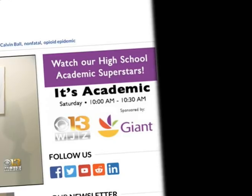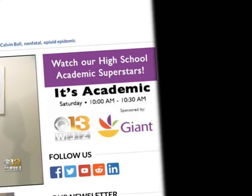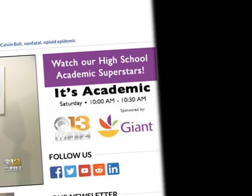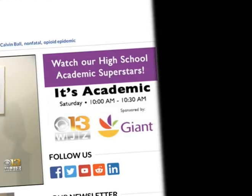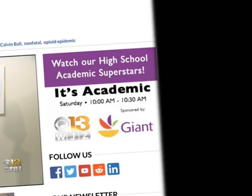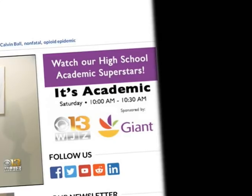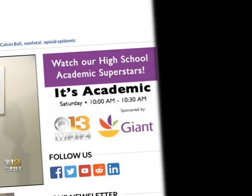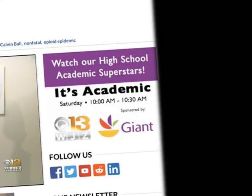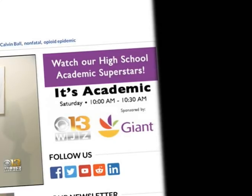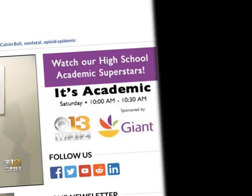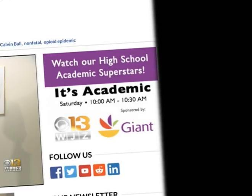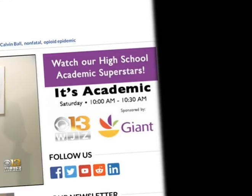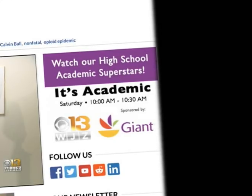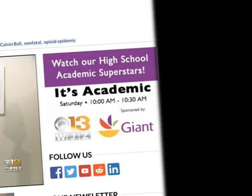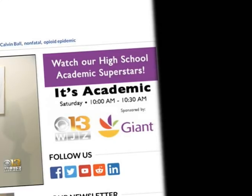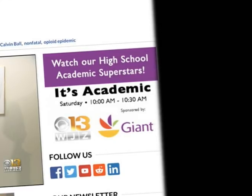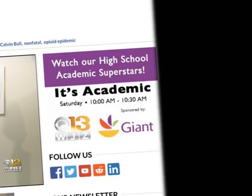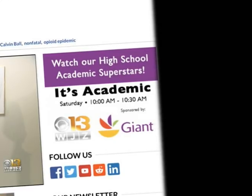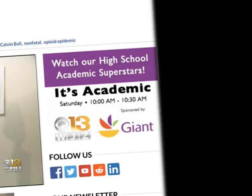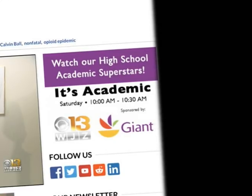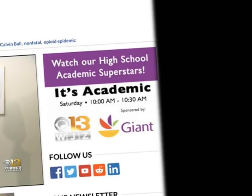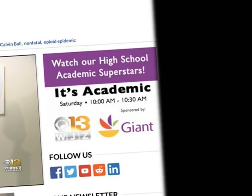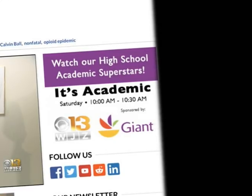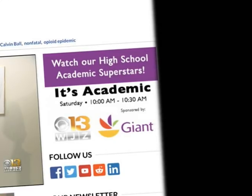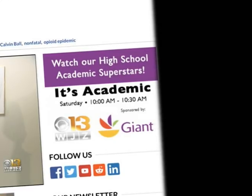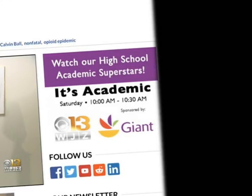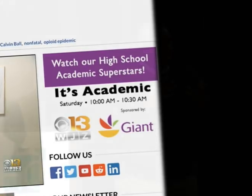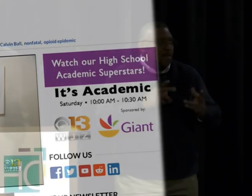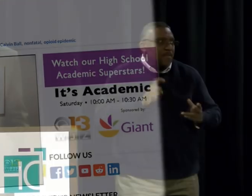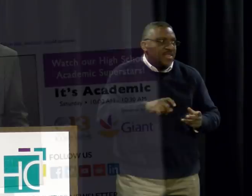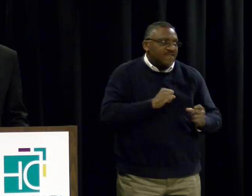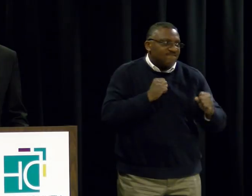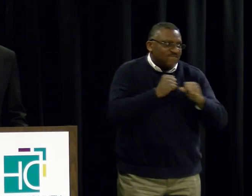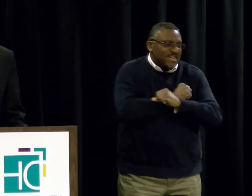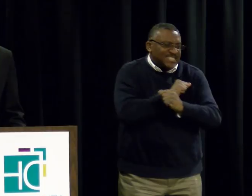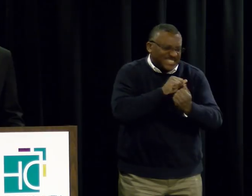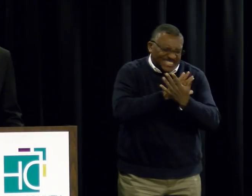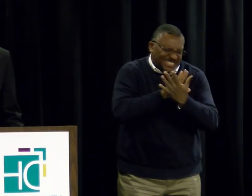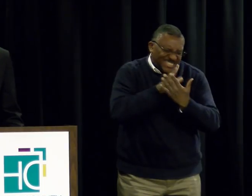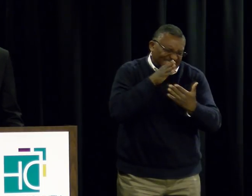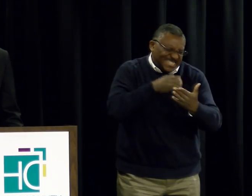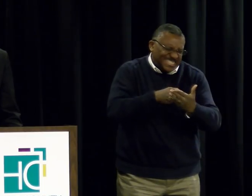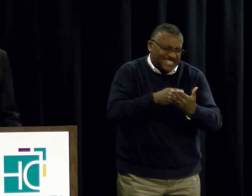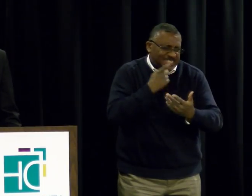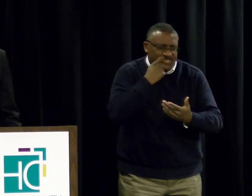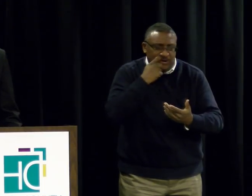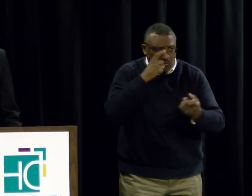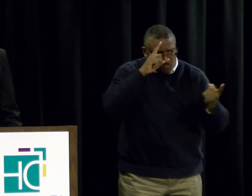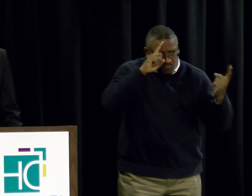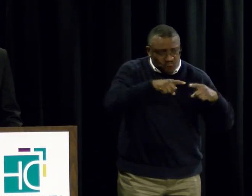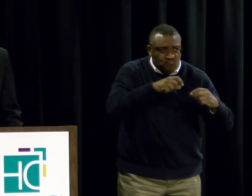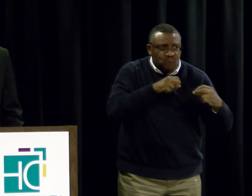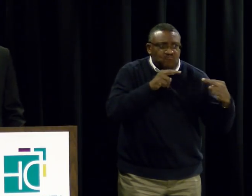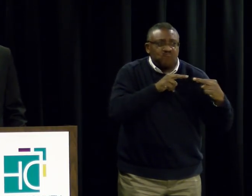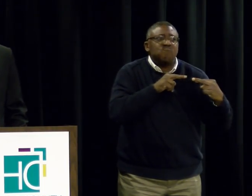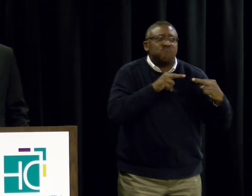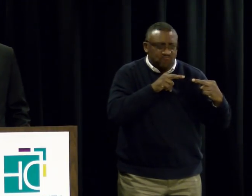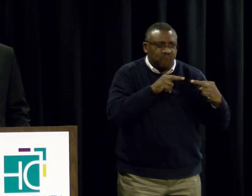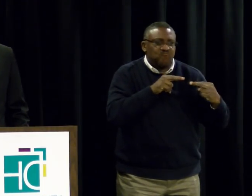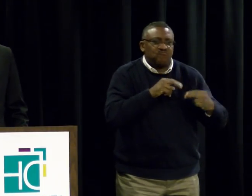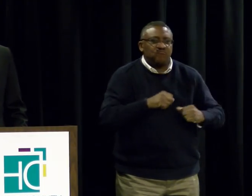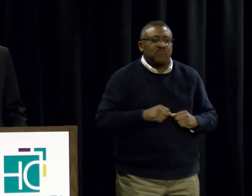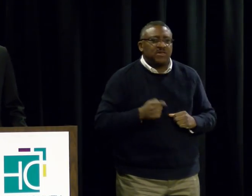he shared my sense of urgency in combating addiction. Additionally, we want to be more proactive